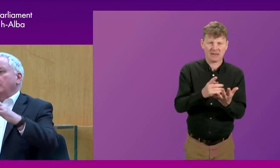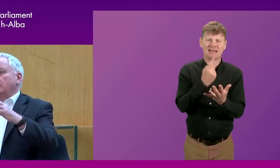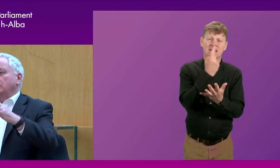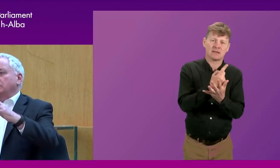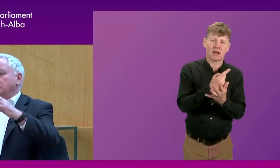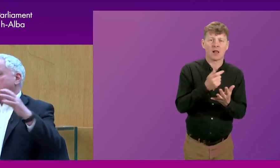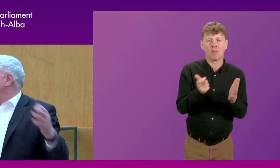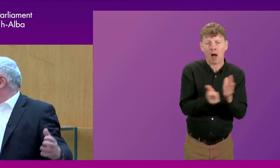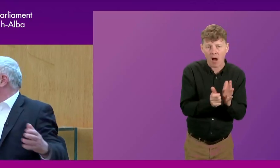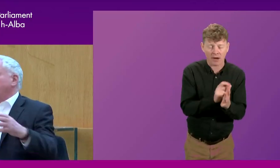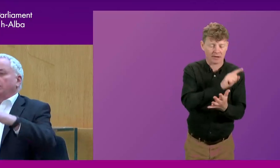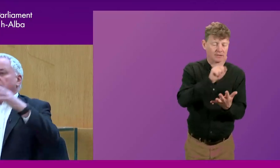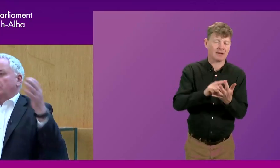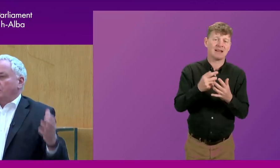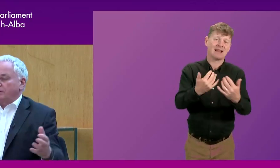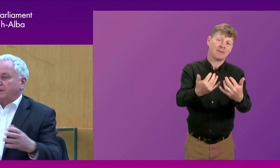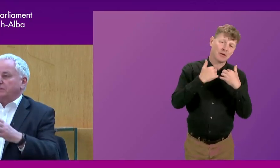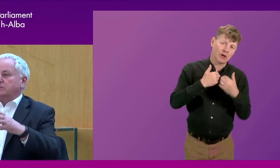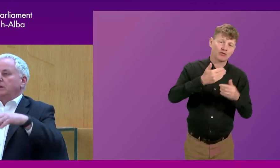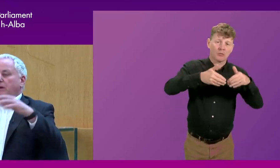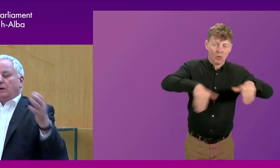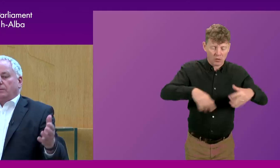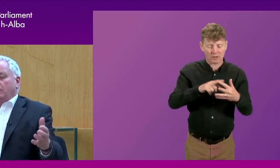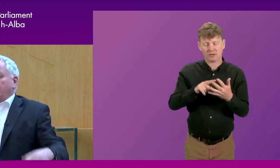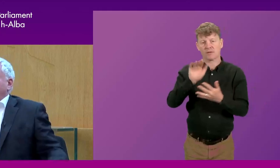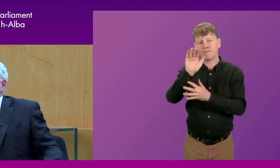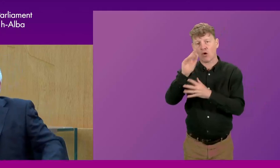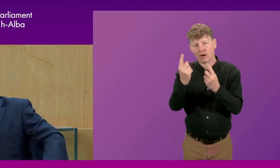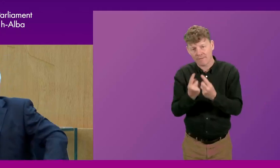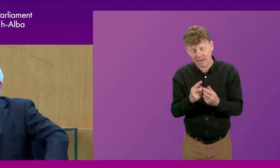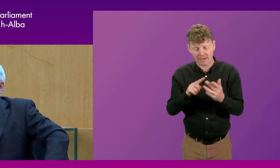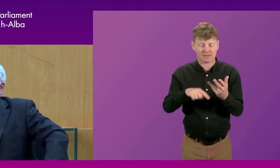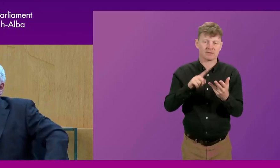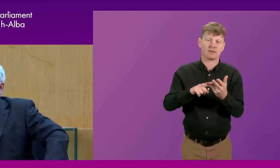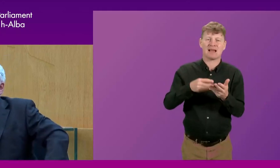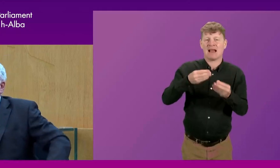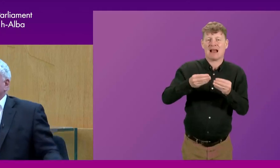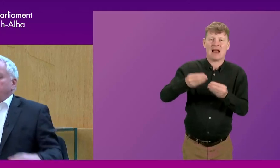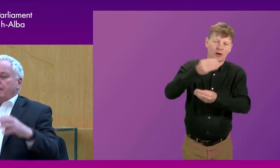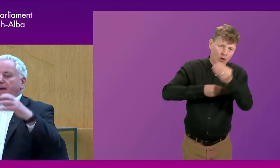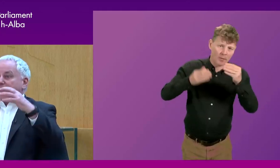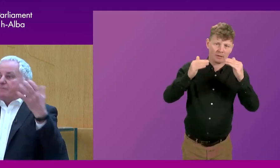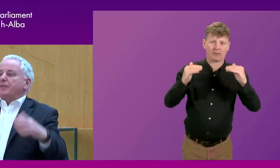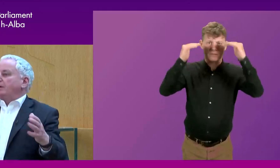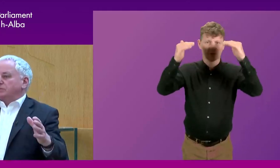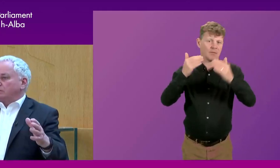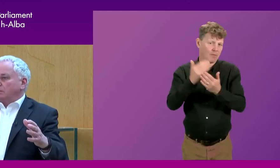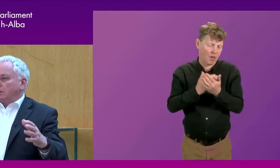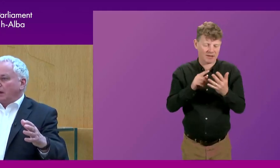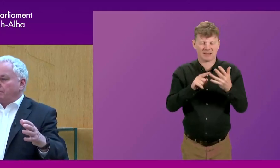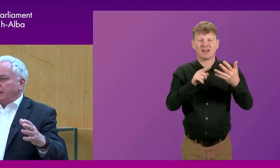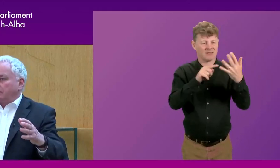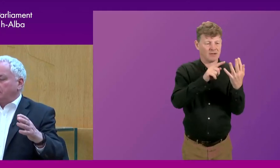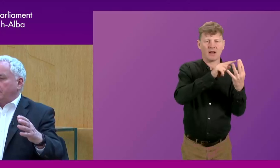UK or whether it was immigration and borders or foreign affairs or the wider macroeconomic policy of the UK. And then everything else